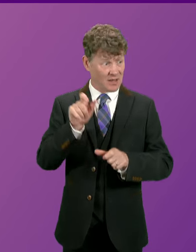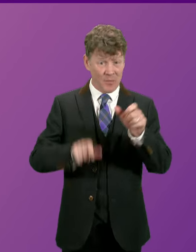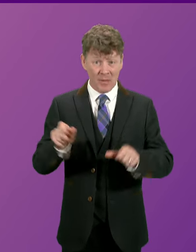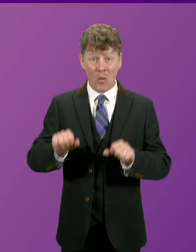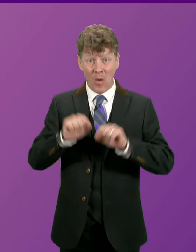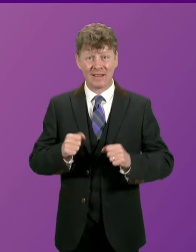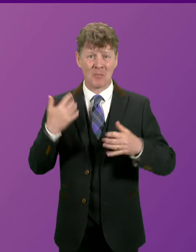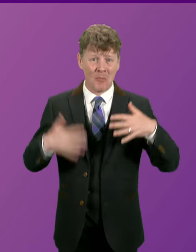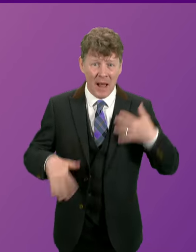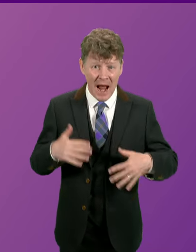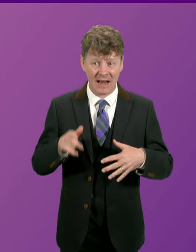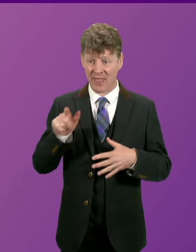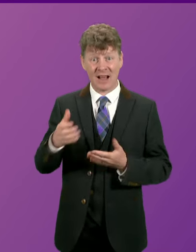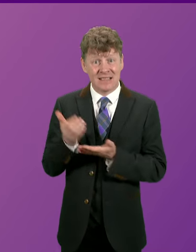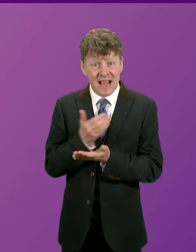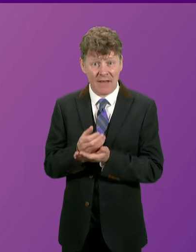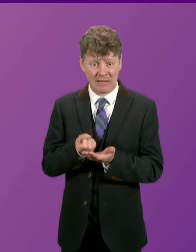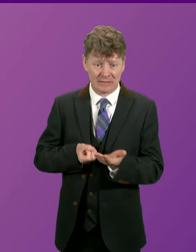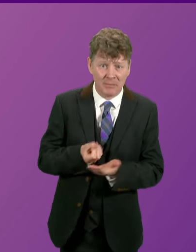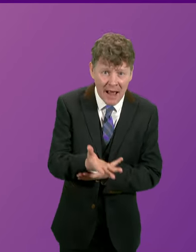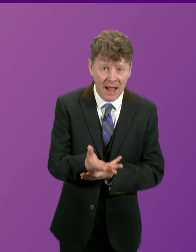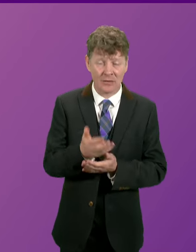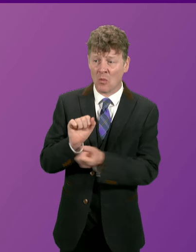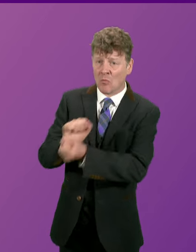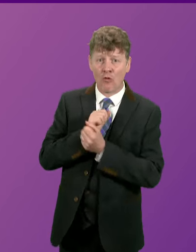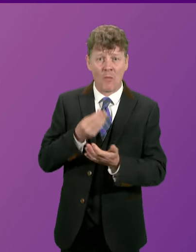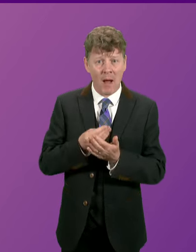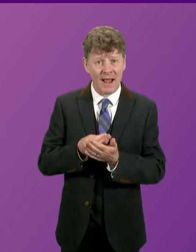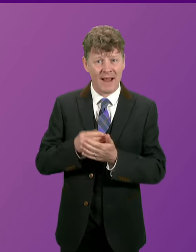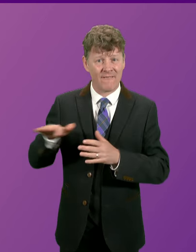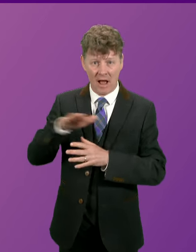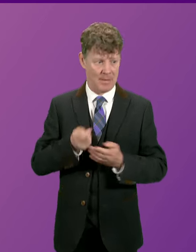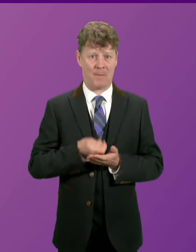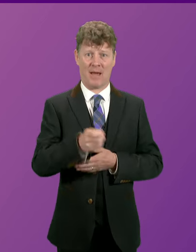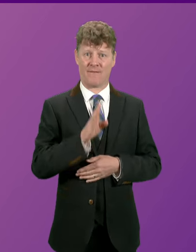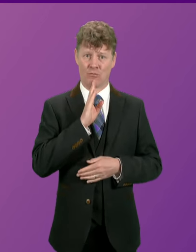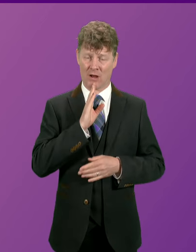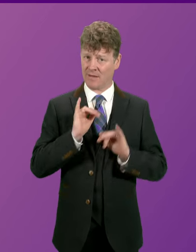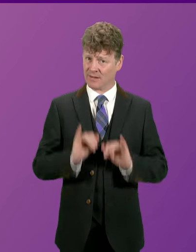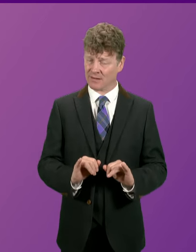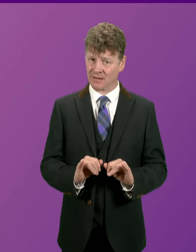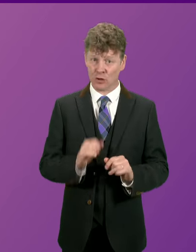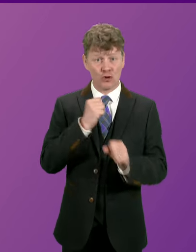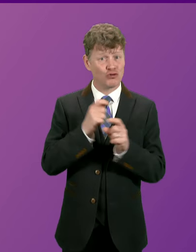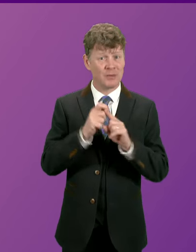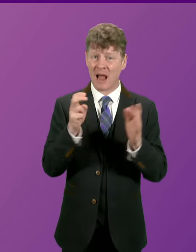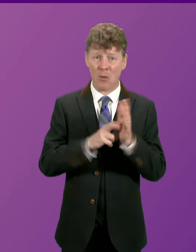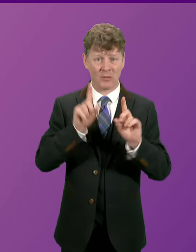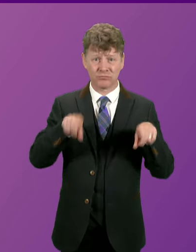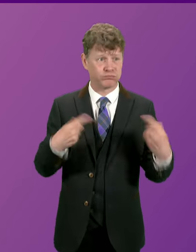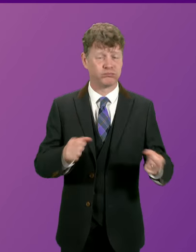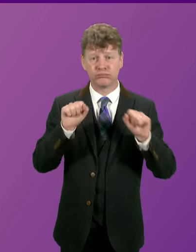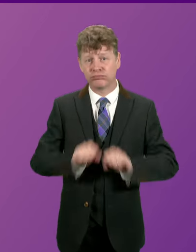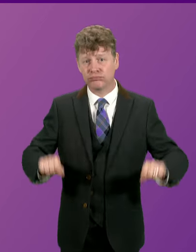their savings or borrowing money from loved ones to pay for private treatment. People can't get GP appointments, and 169,000